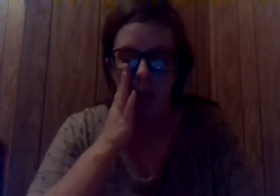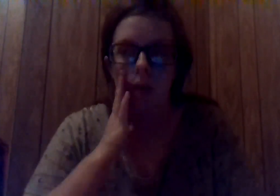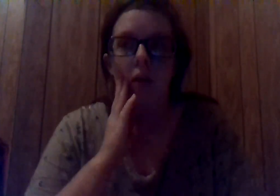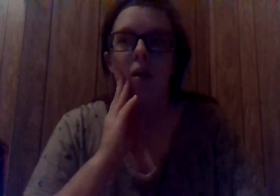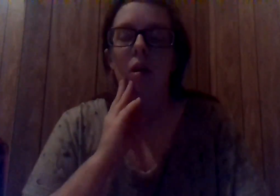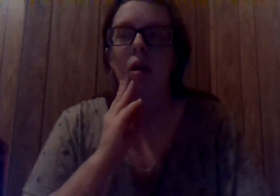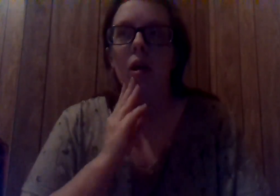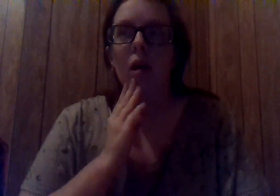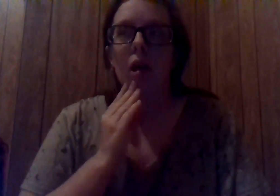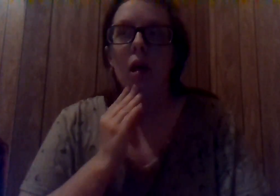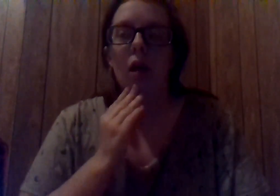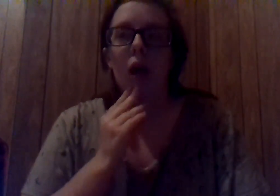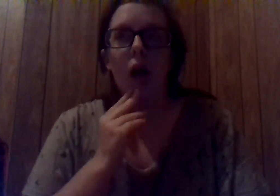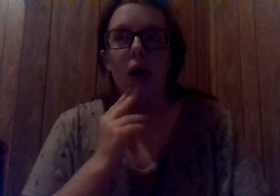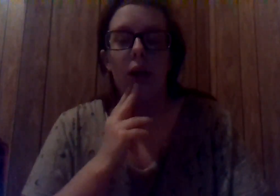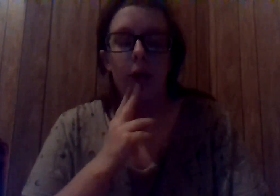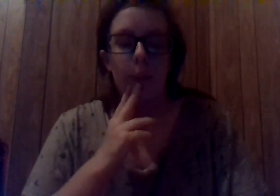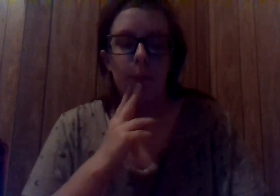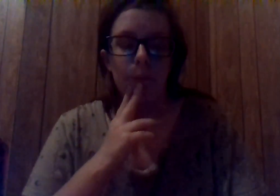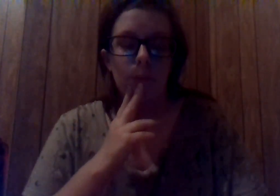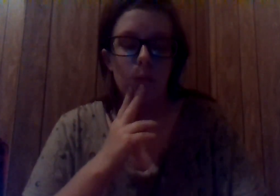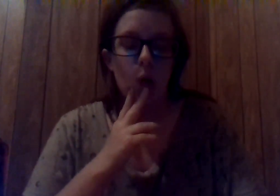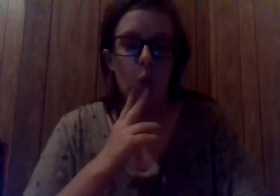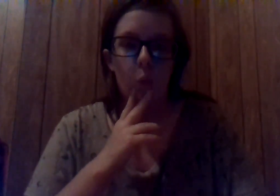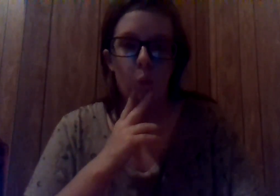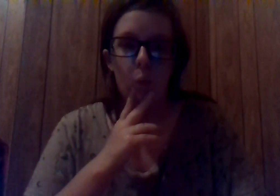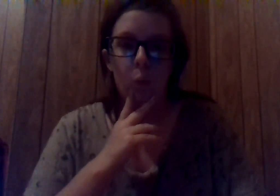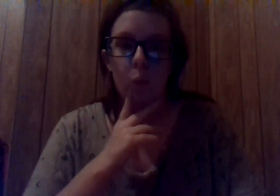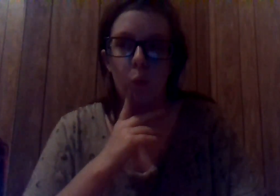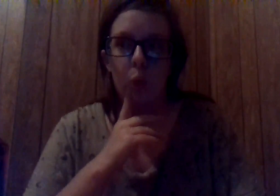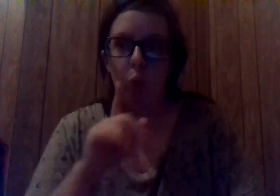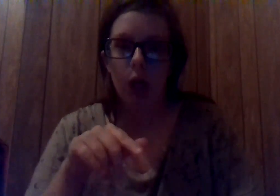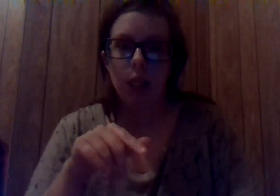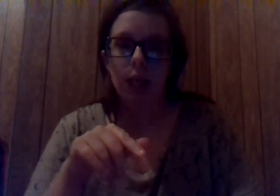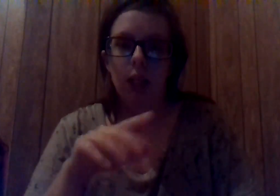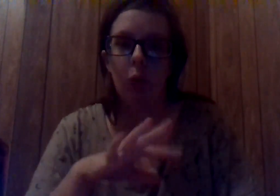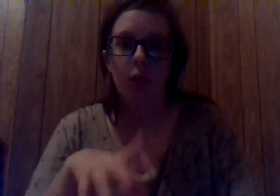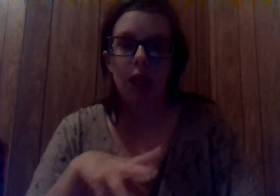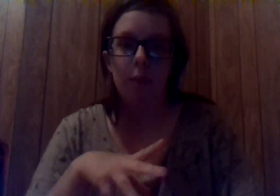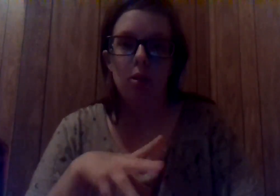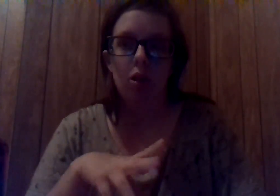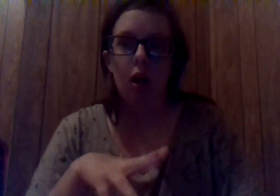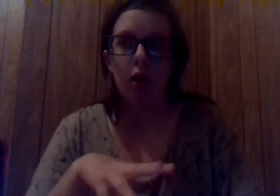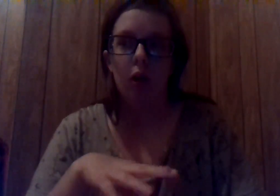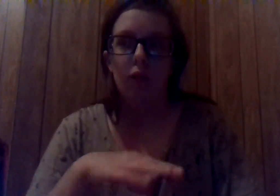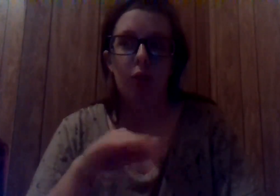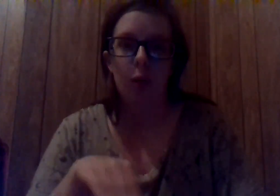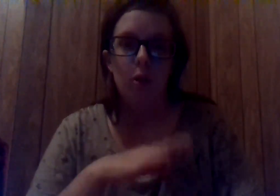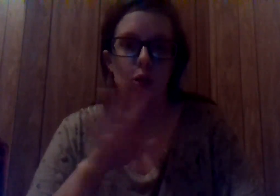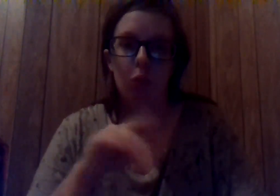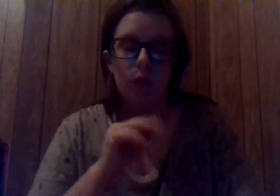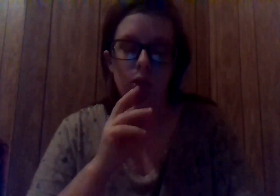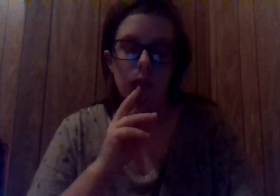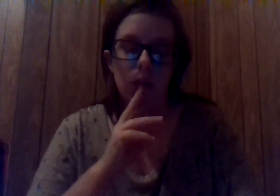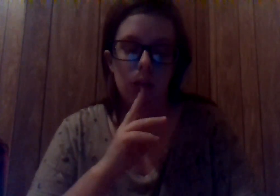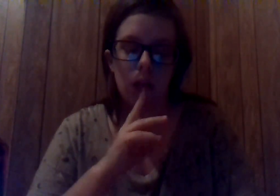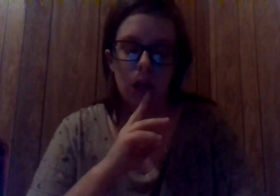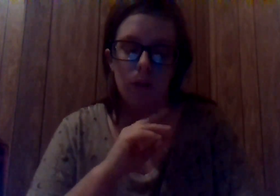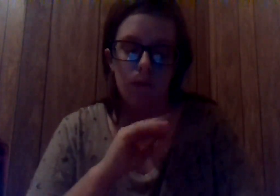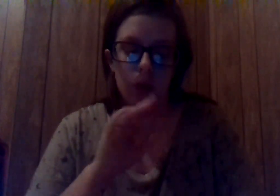who to contact, like what the emails are, phone numbers or whatever, for you